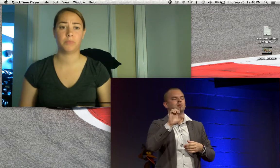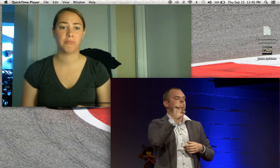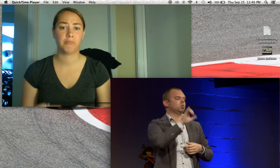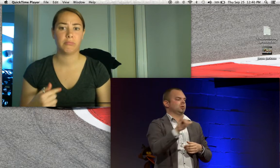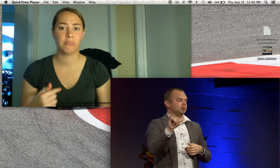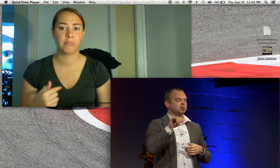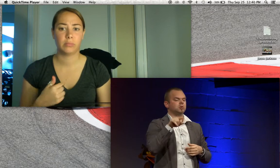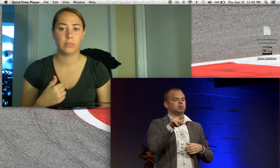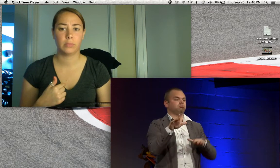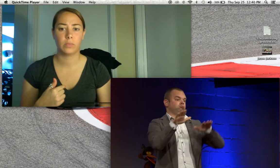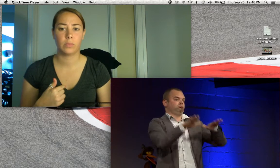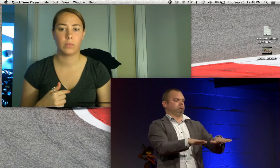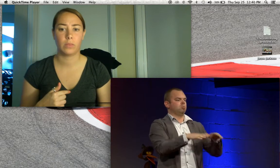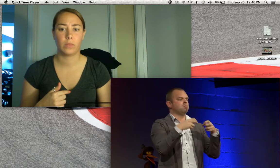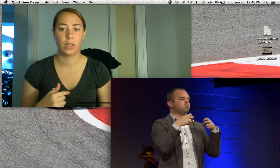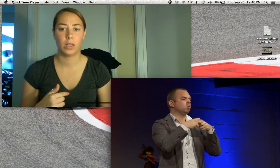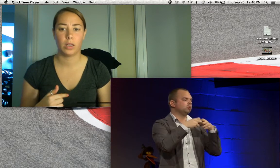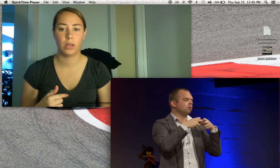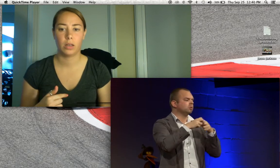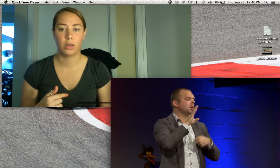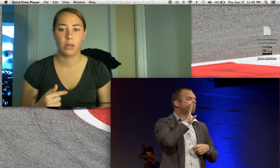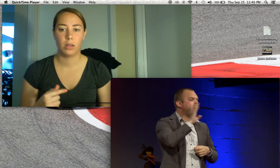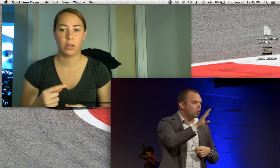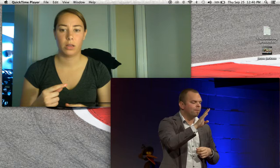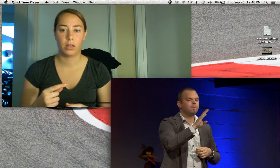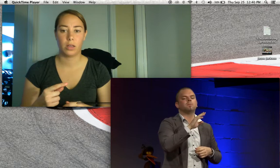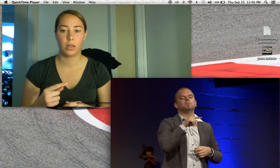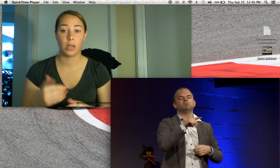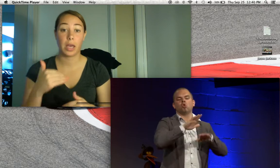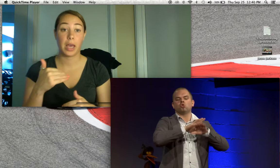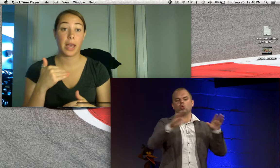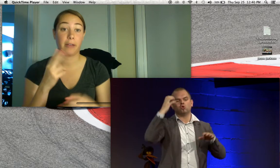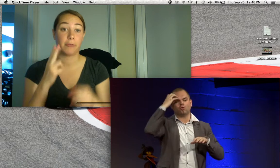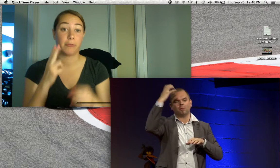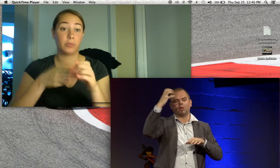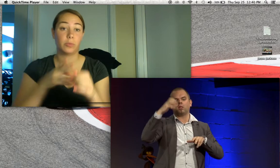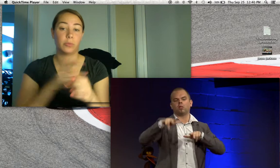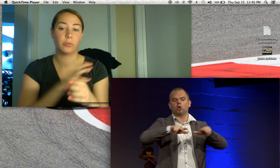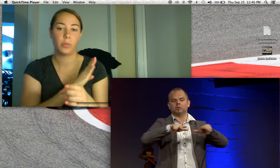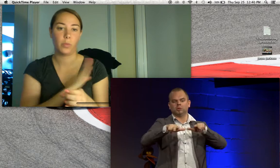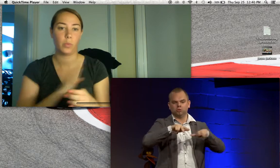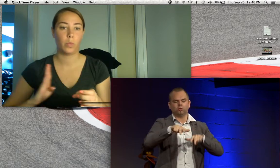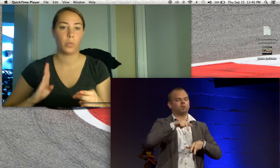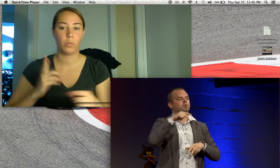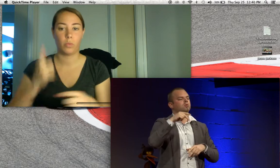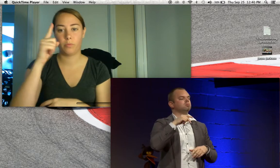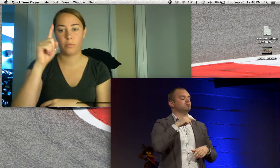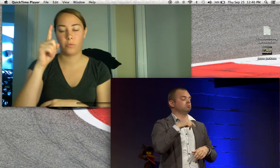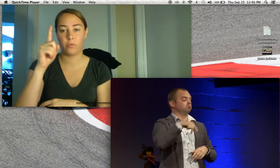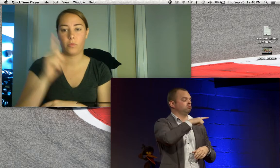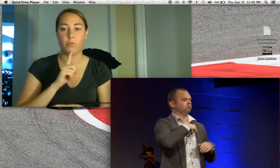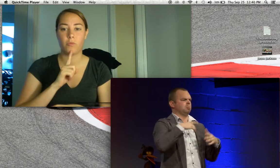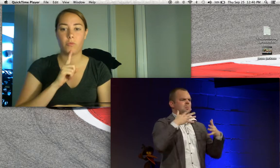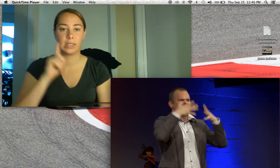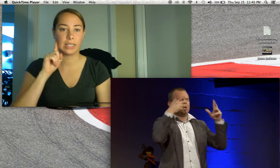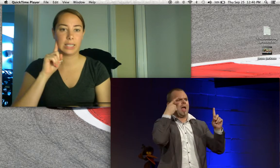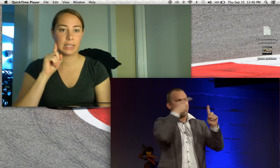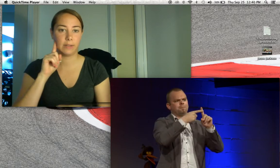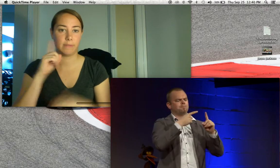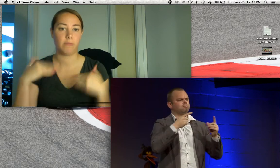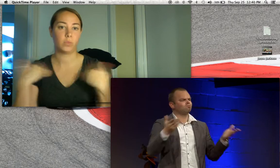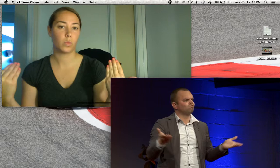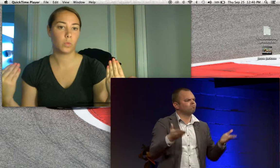EUDY, which is based in Brussels in Belgium. And it's a non-governmental organization.